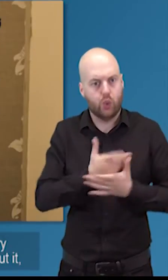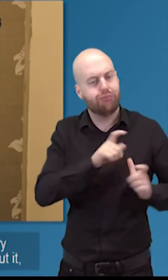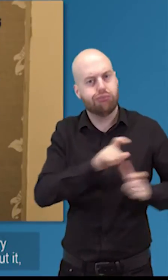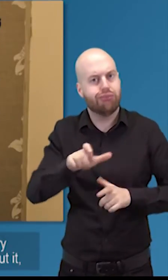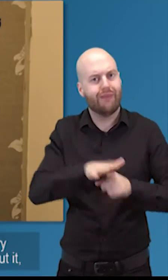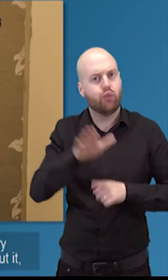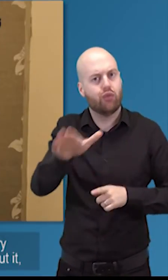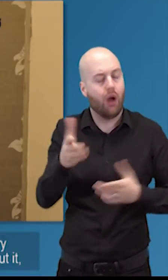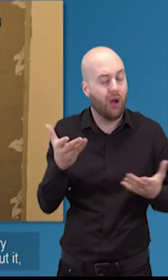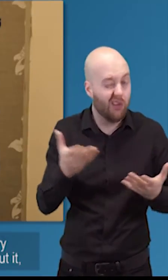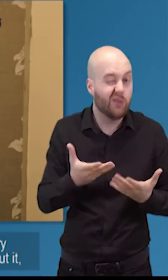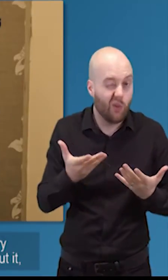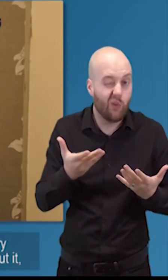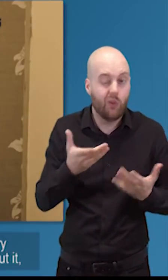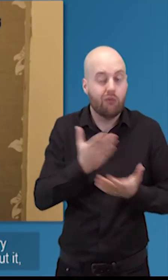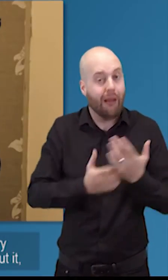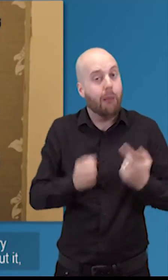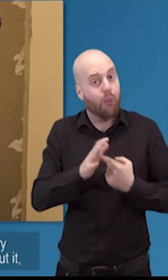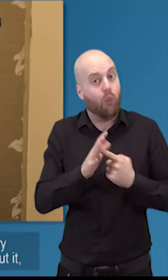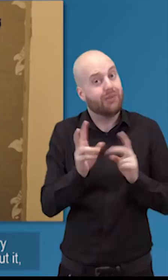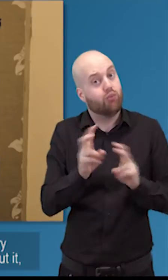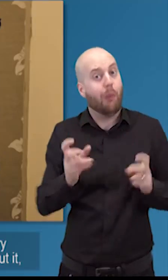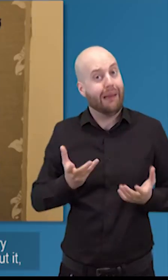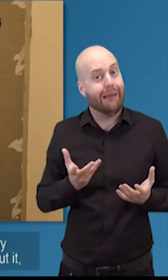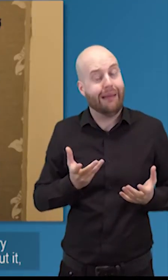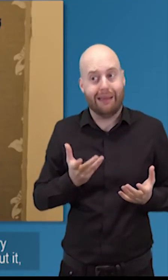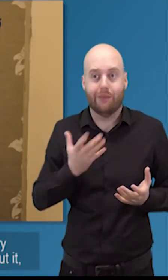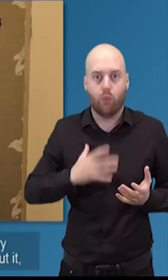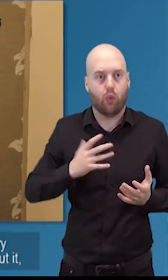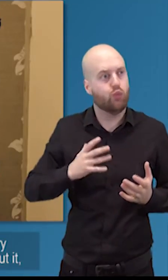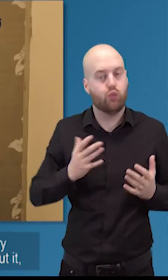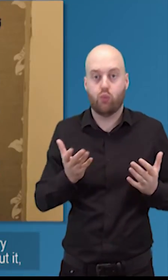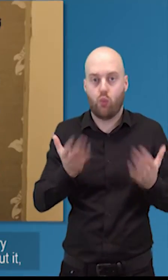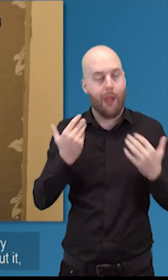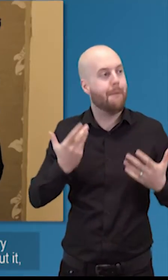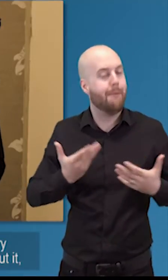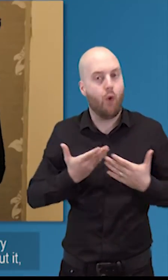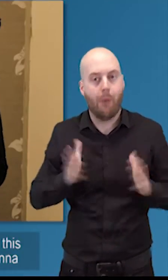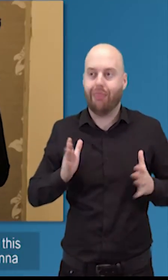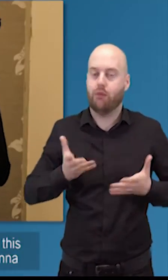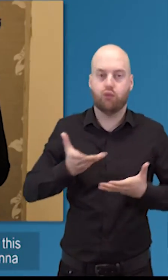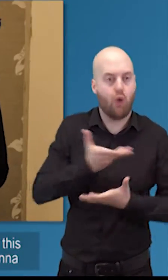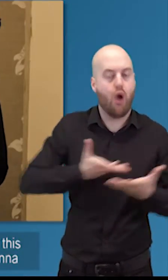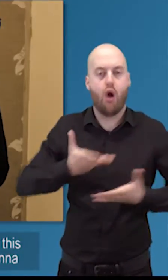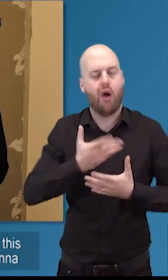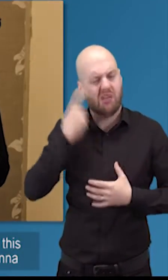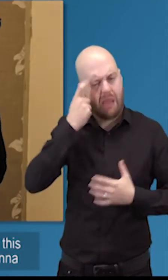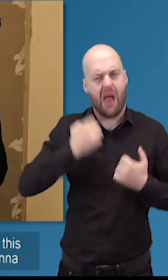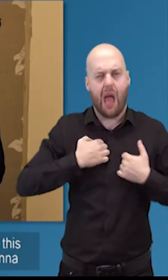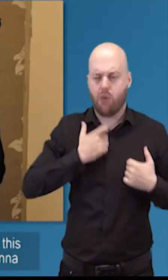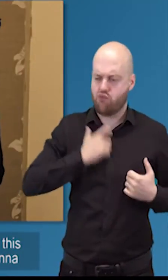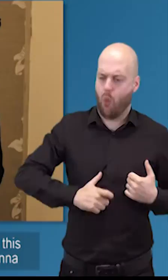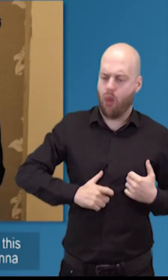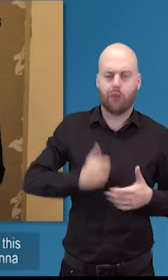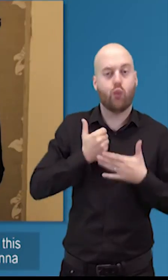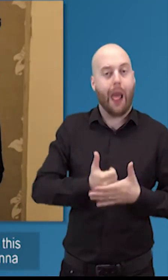as we go forward to the future so i think we it's a very important topic we want to embrace it chat about it and think about what our